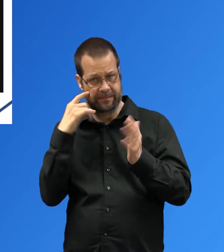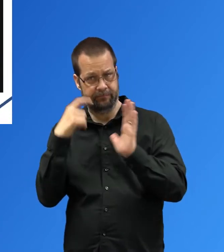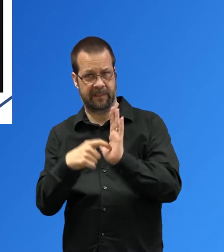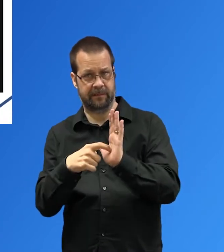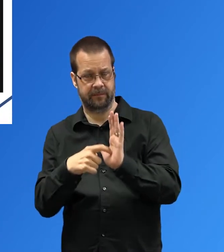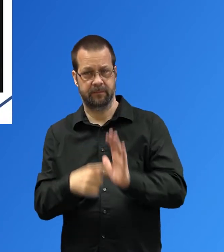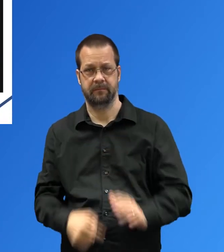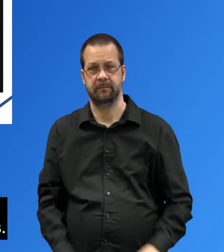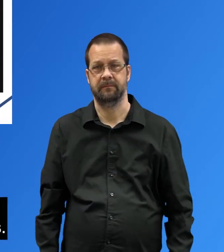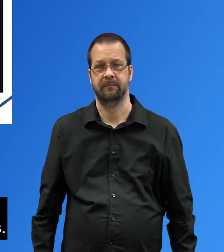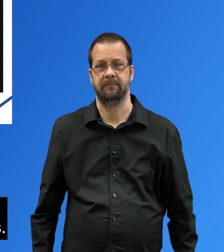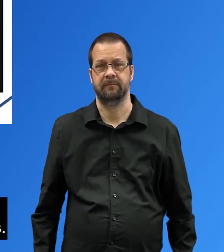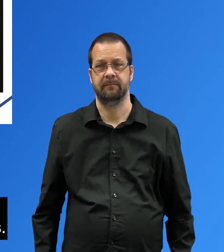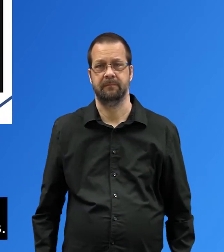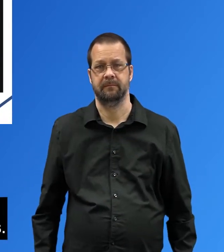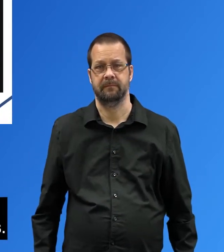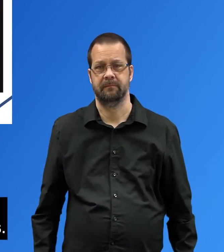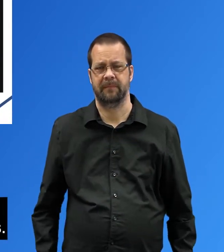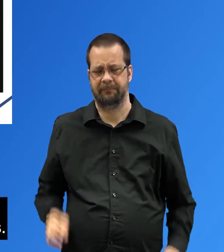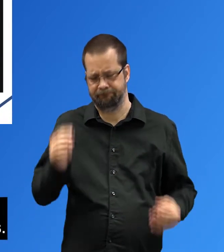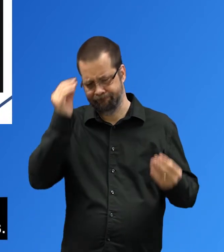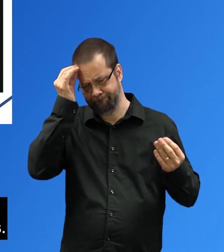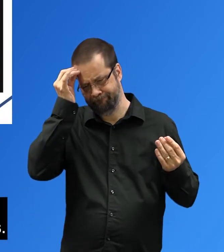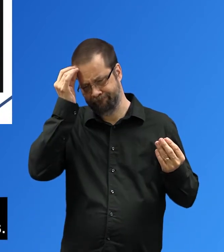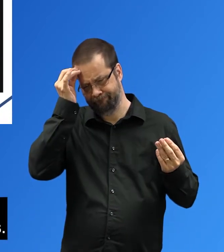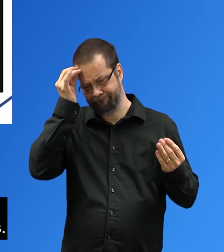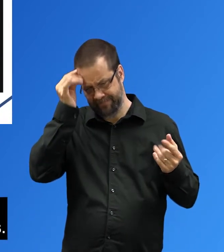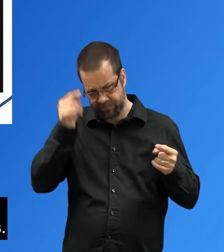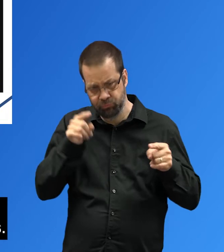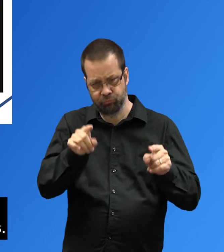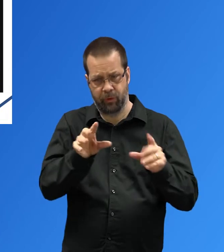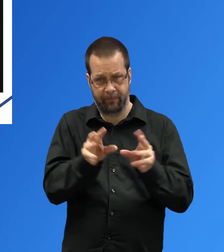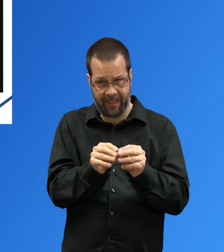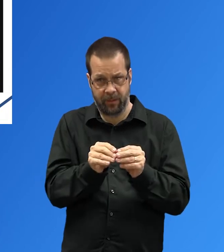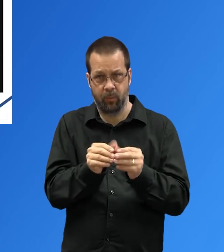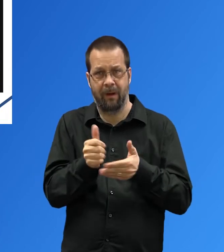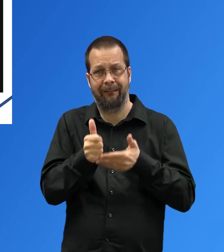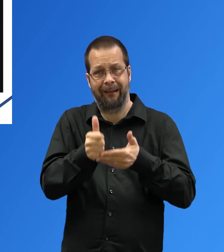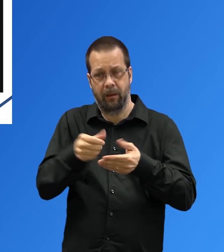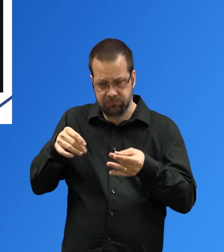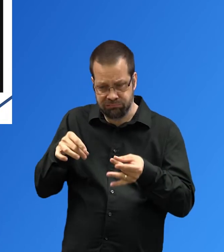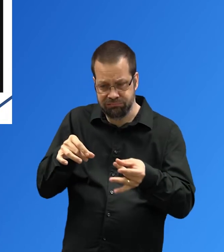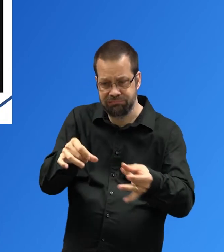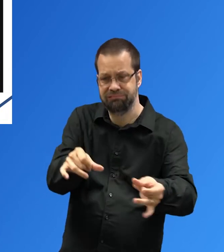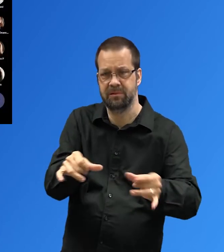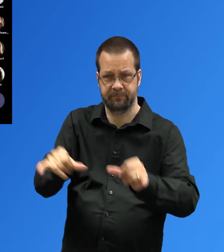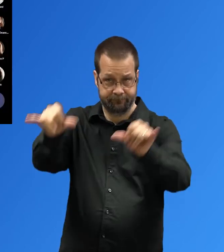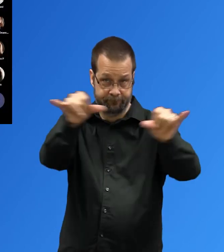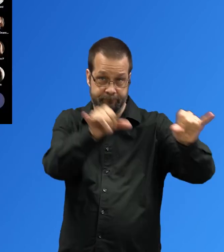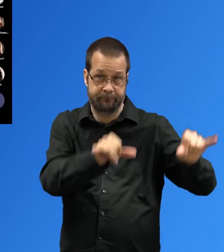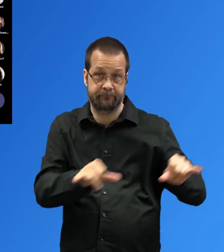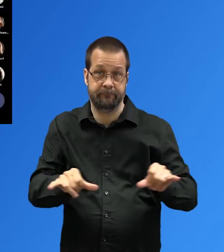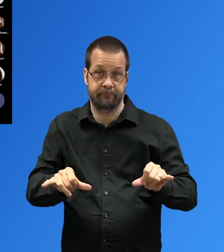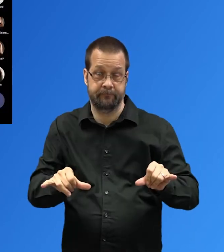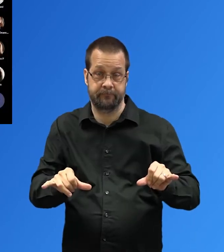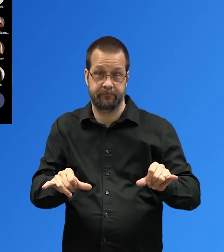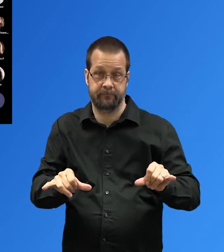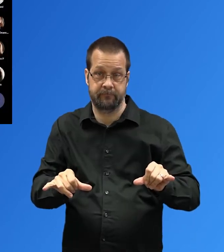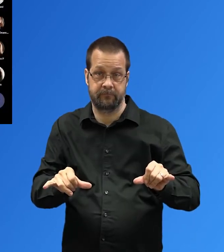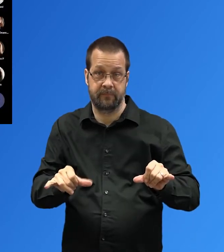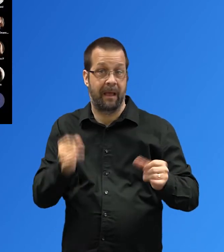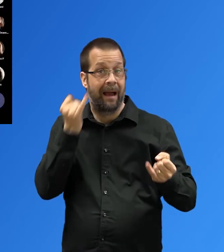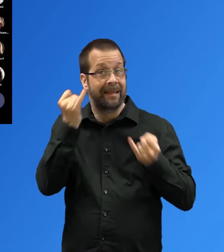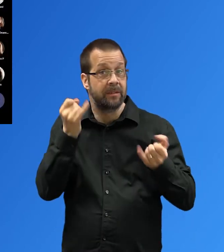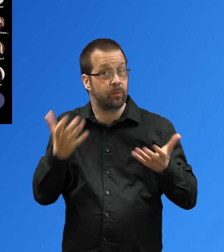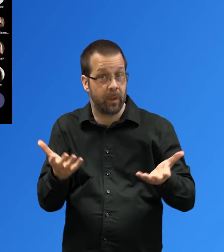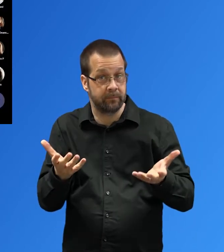Mindful facilitation of the meeting helps the meeting run smoothly for all participants Facilitation tips include Start and end the meeting on